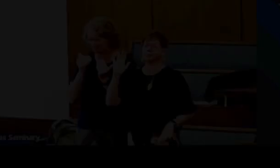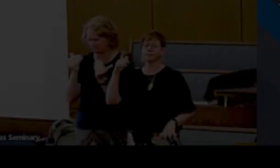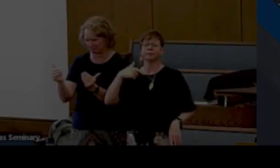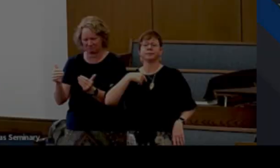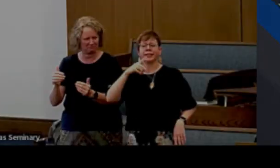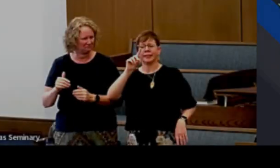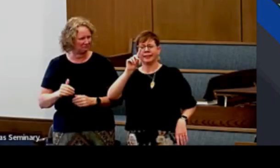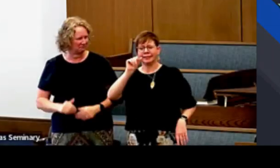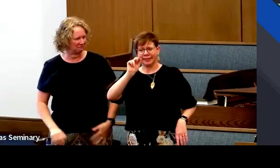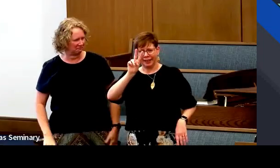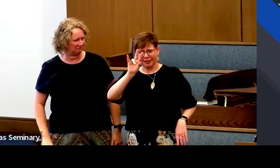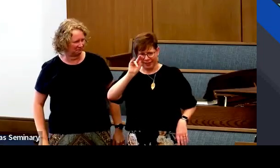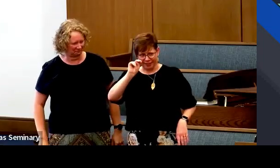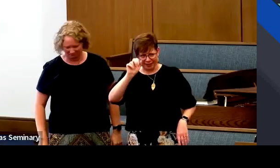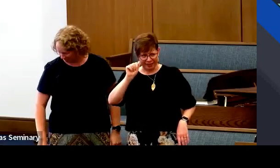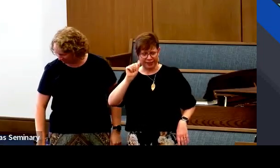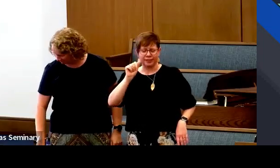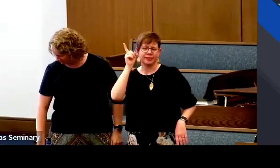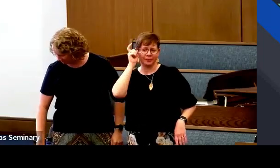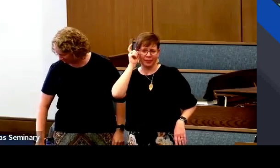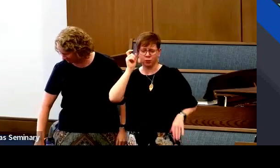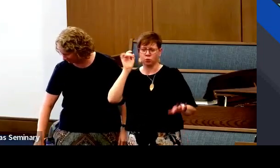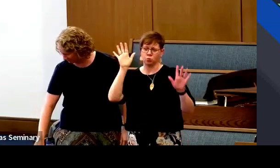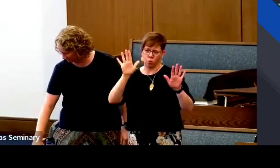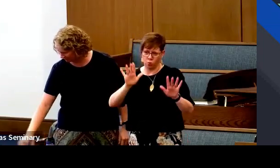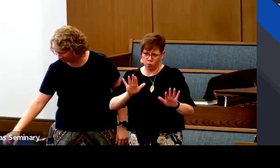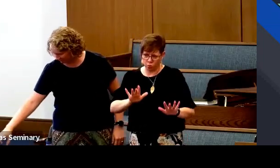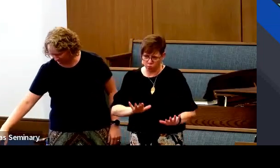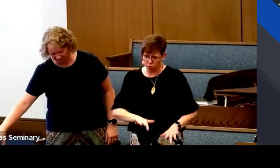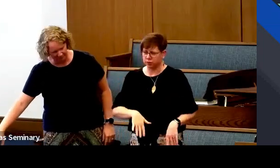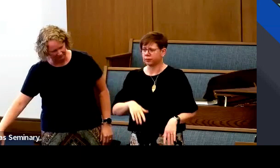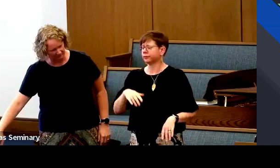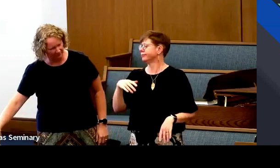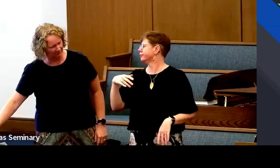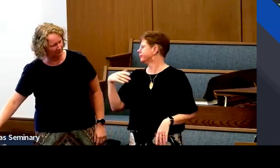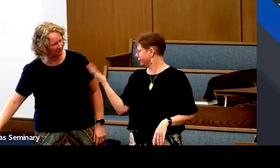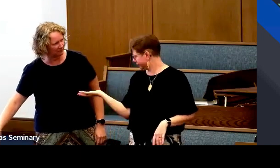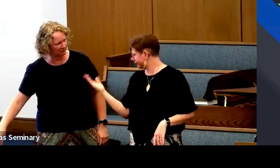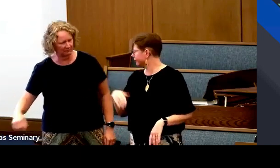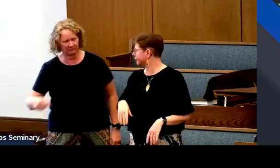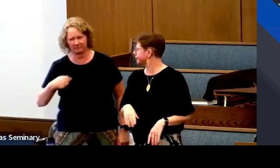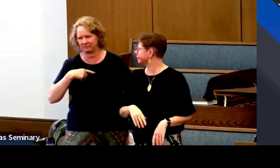Go ahead. Go ahead. I'm Davina Snow and